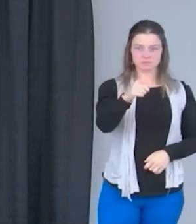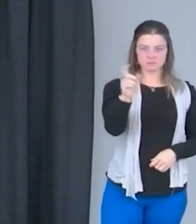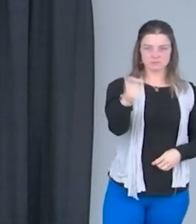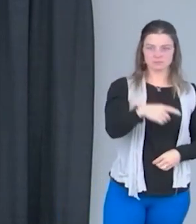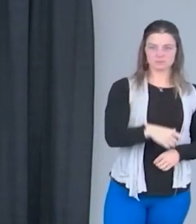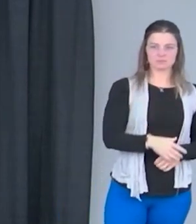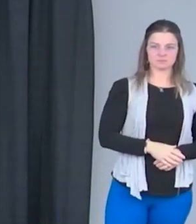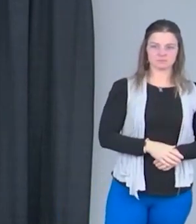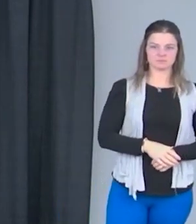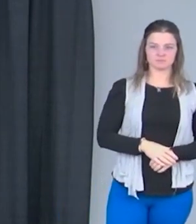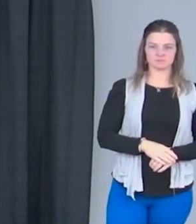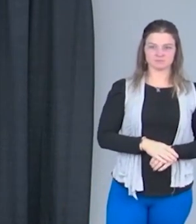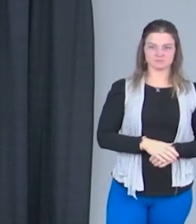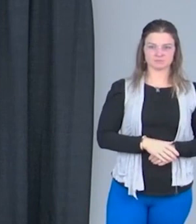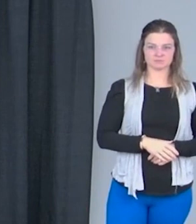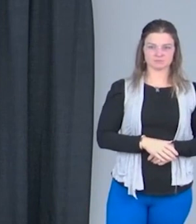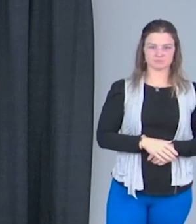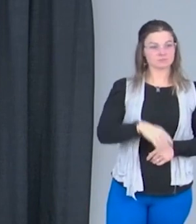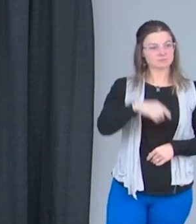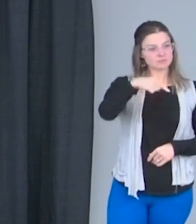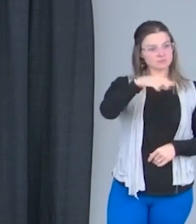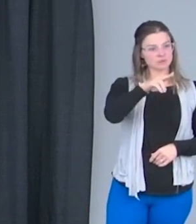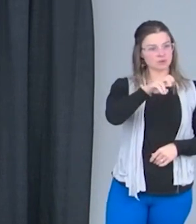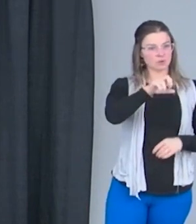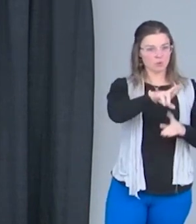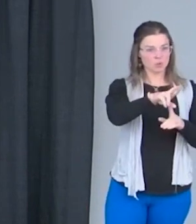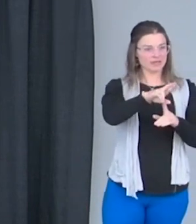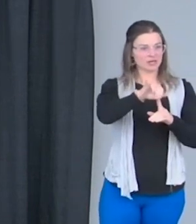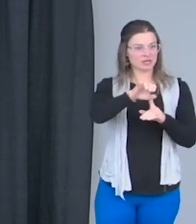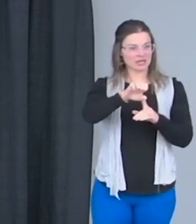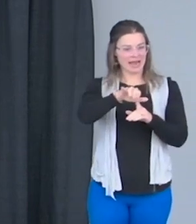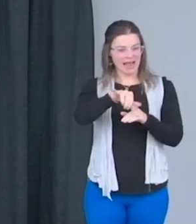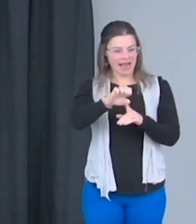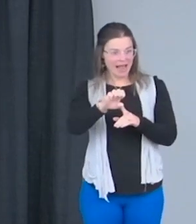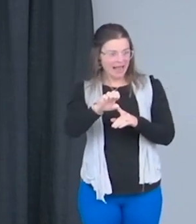Who was your favorite person on Queer Eye to work with?